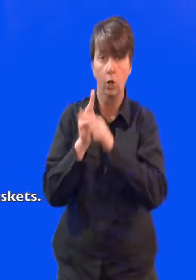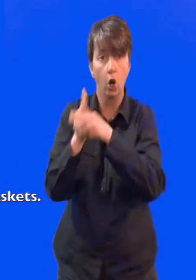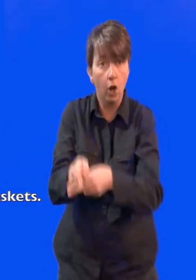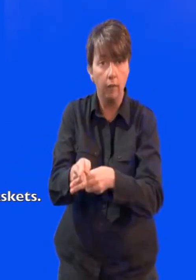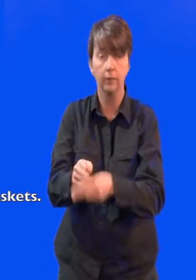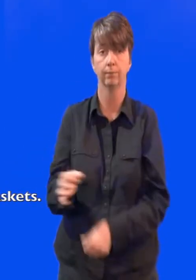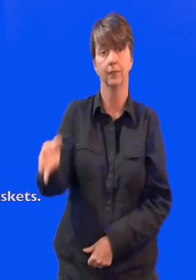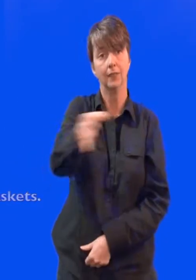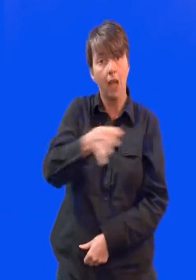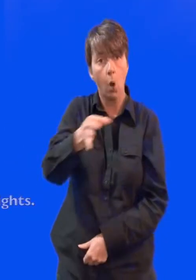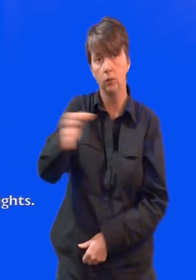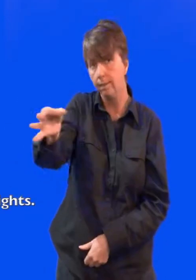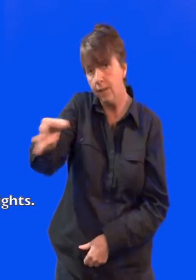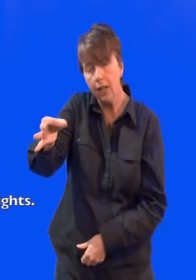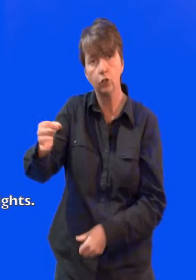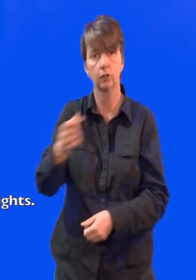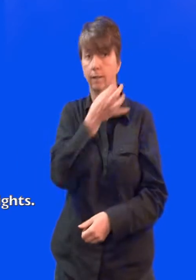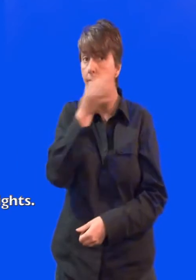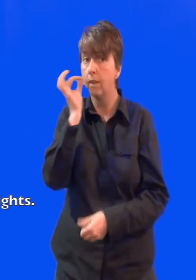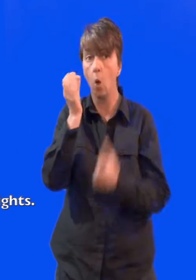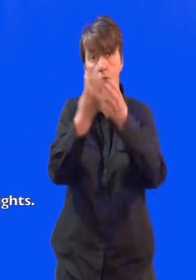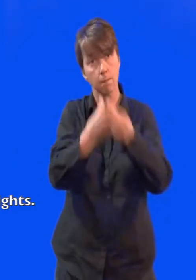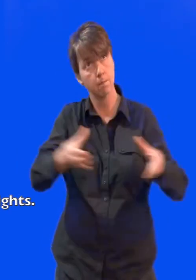putting up hanging baskets and Christmas decorations.